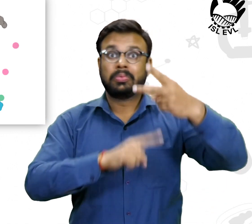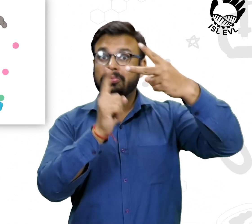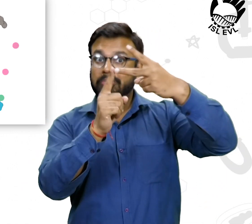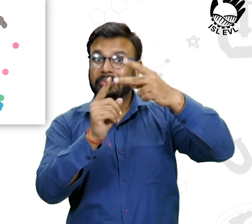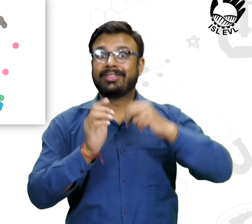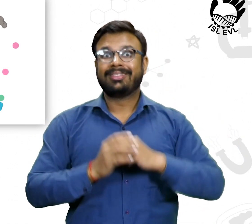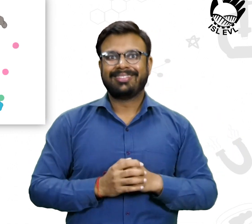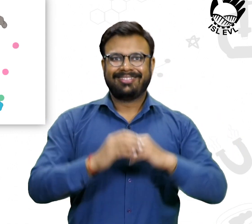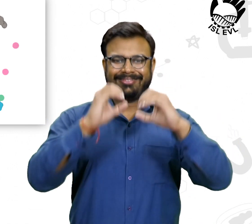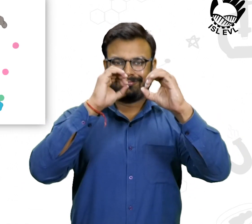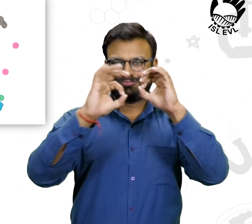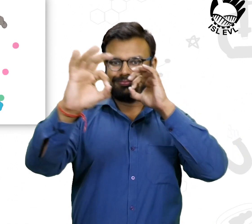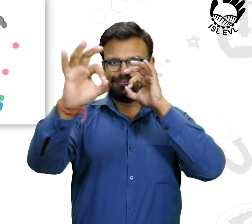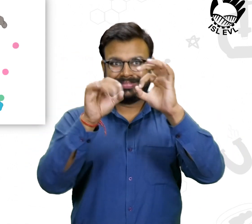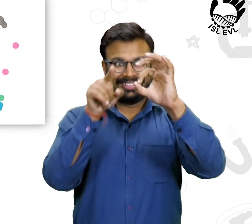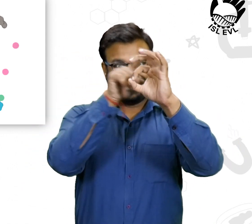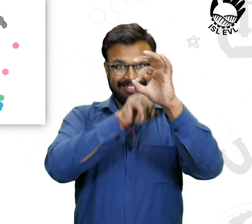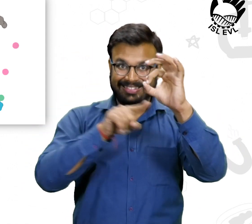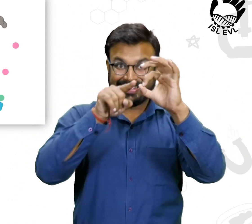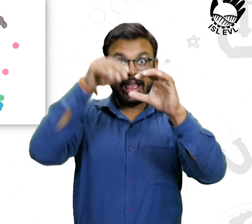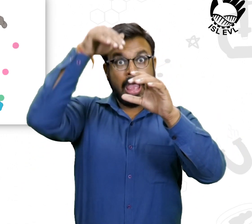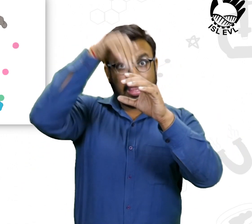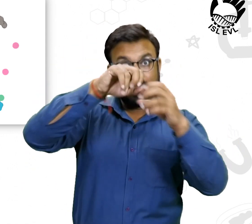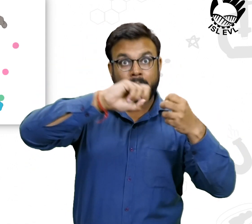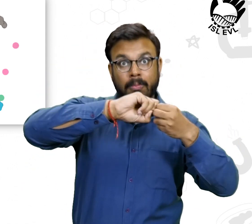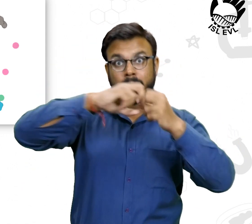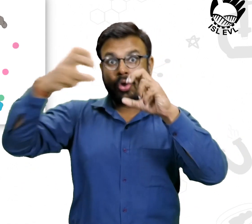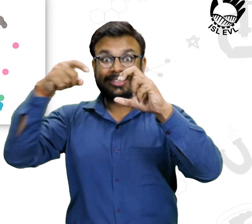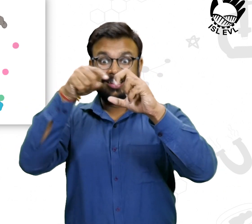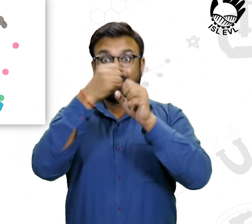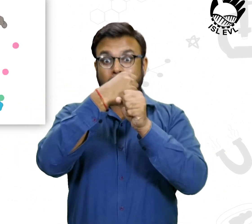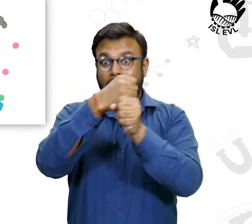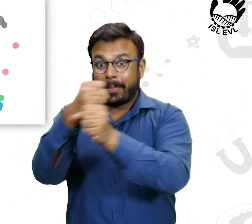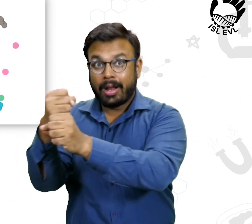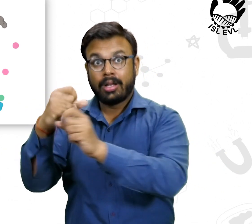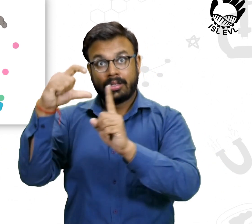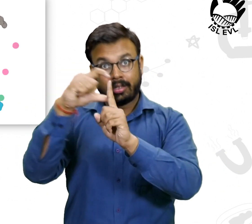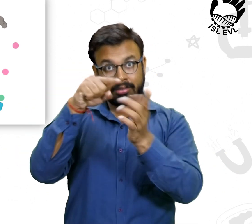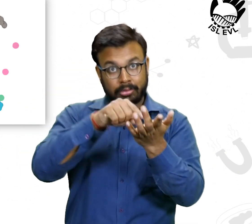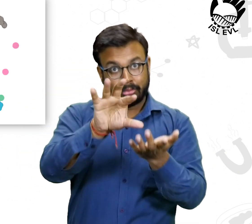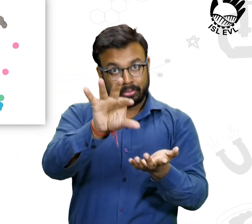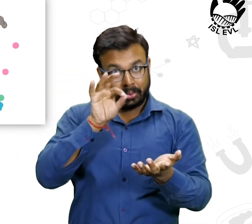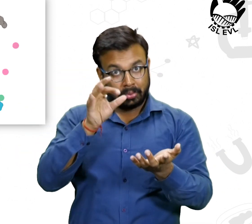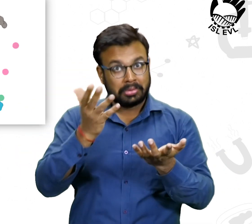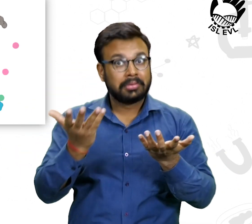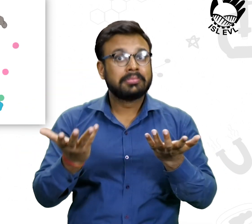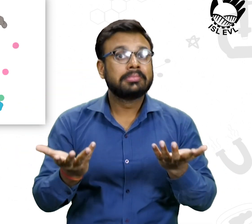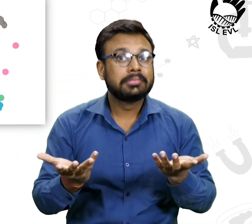Would life look like its mirror image, with cells operating with D amino acids? be